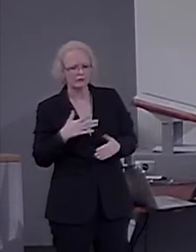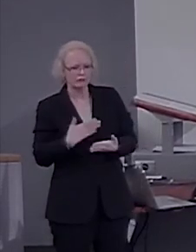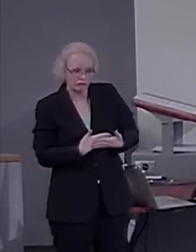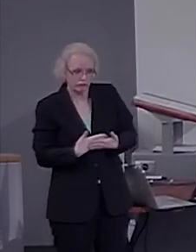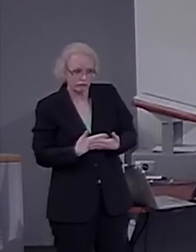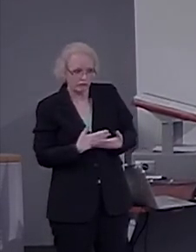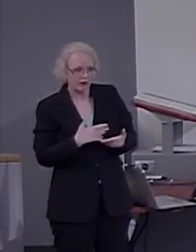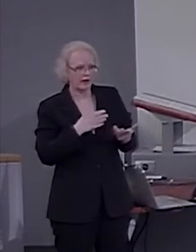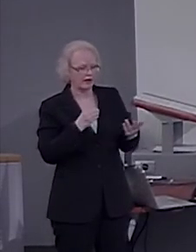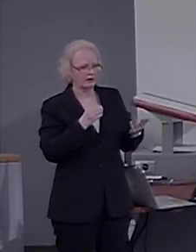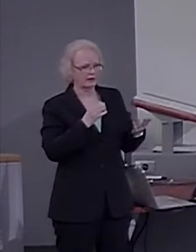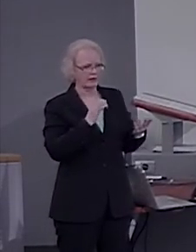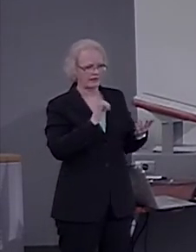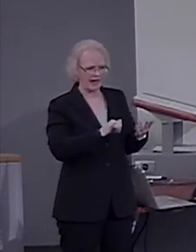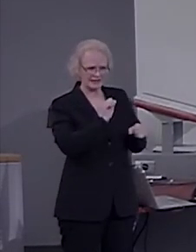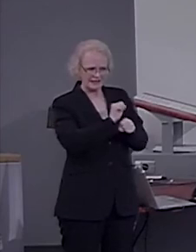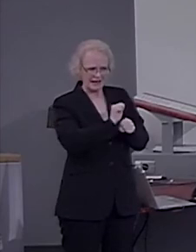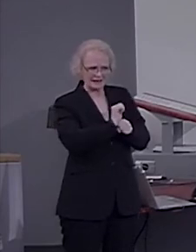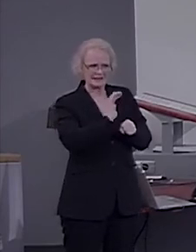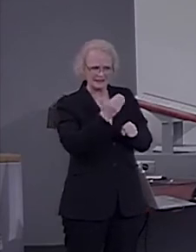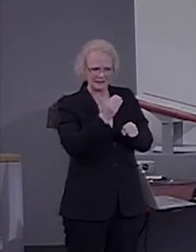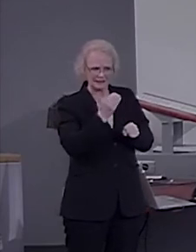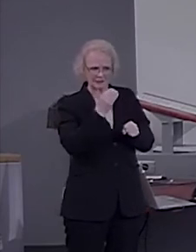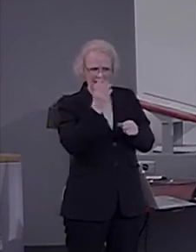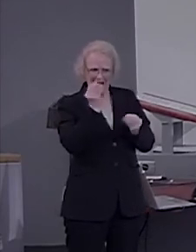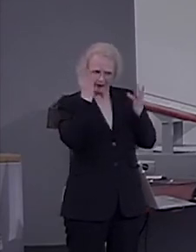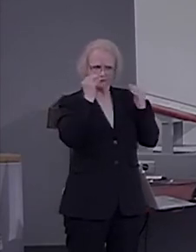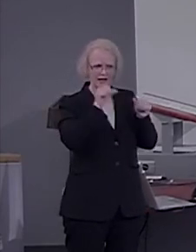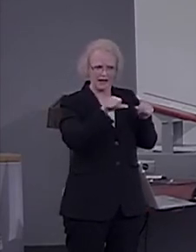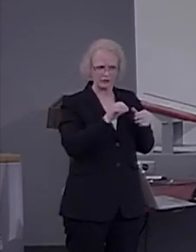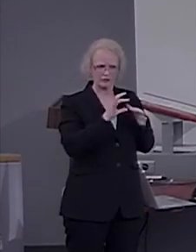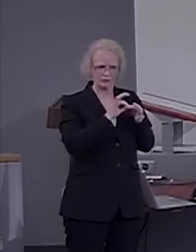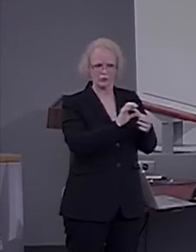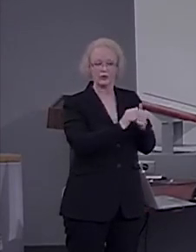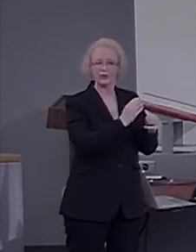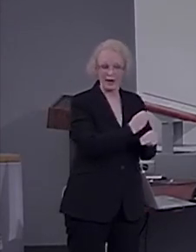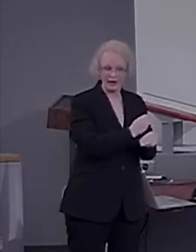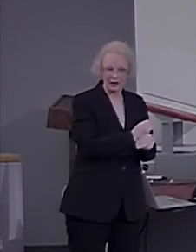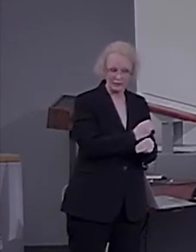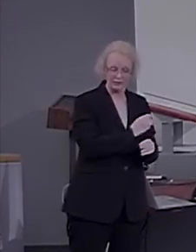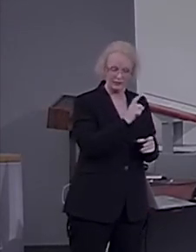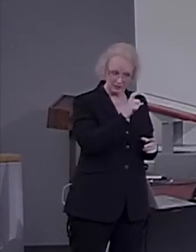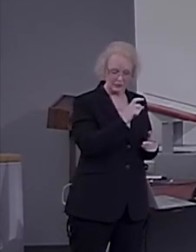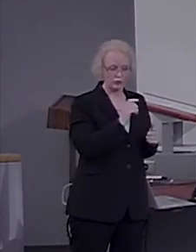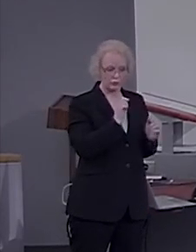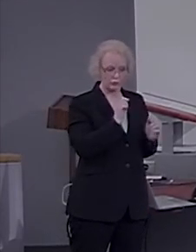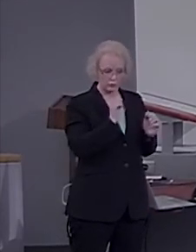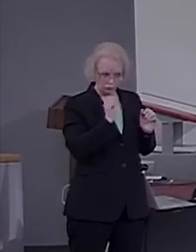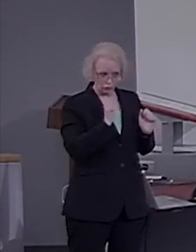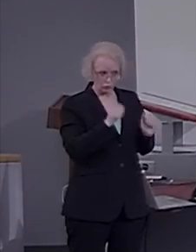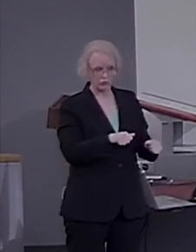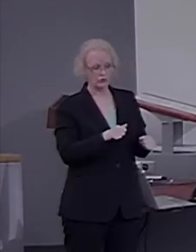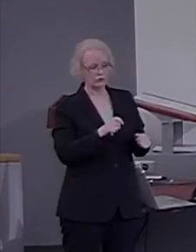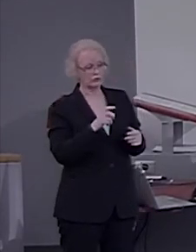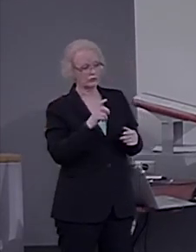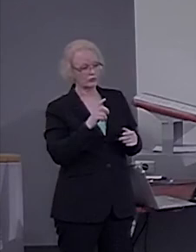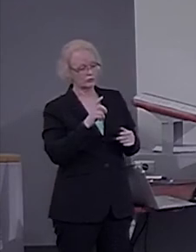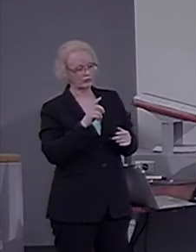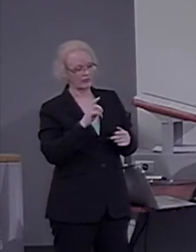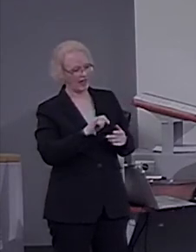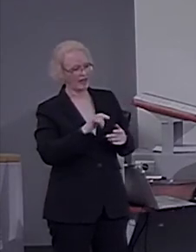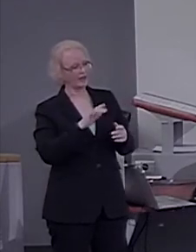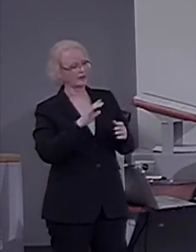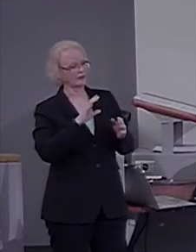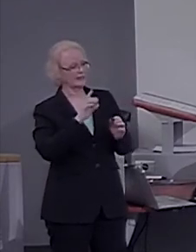activate areas that are related to the math circuit. Could that be a task of an early index of math learning